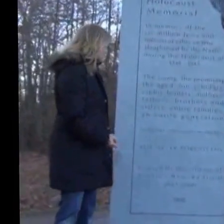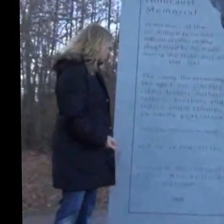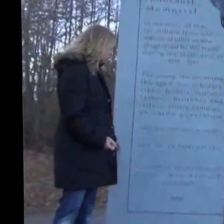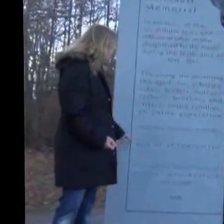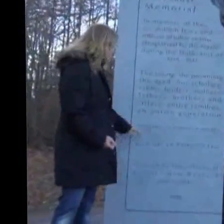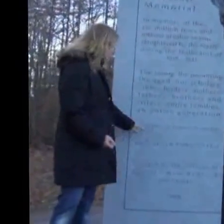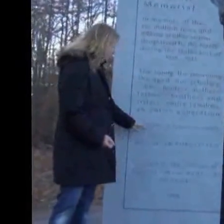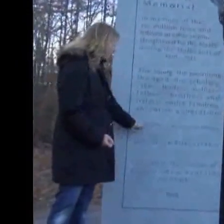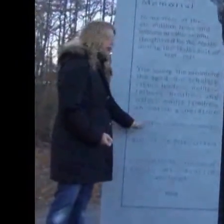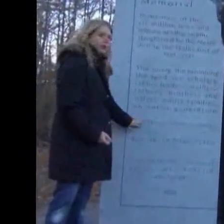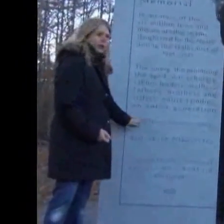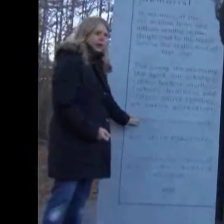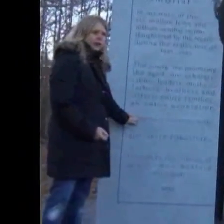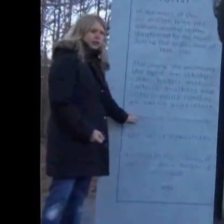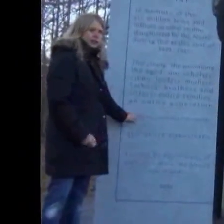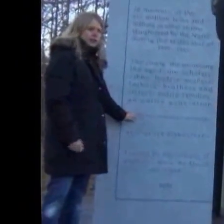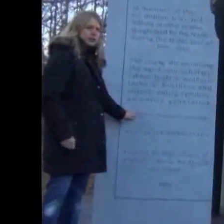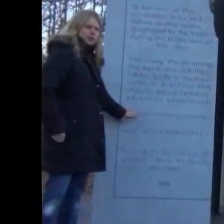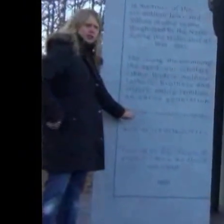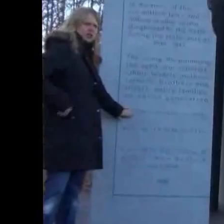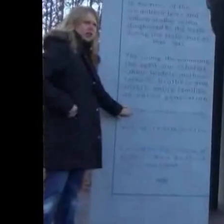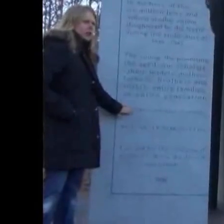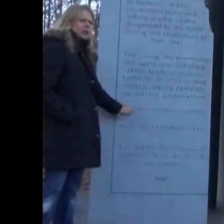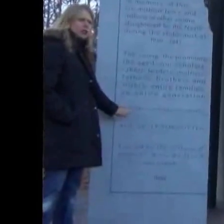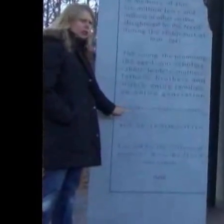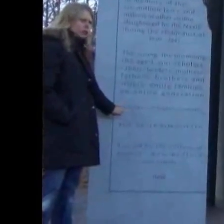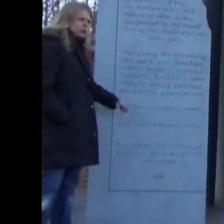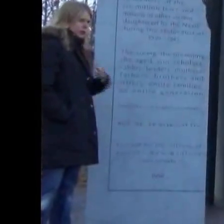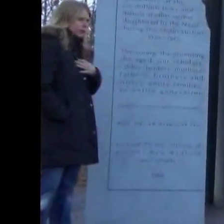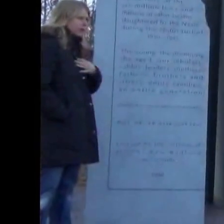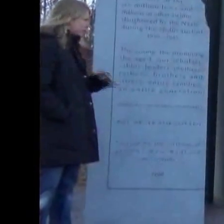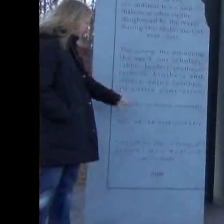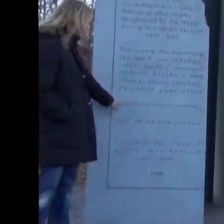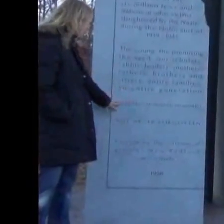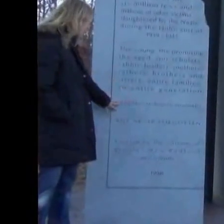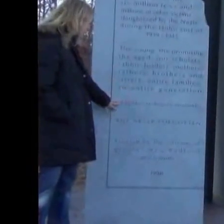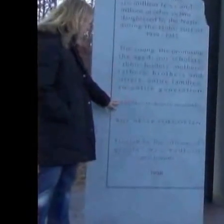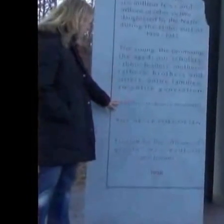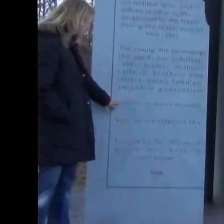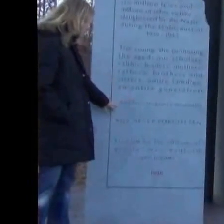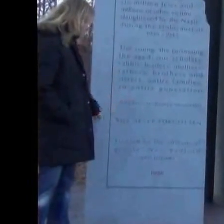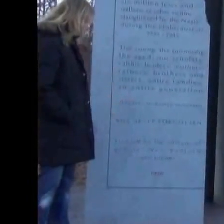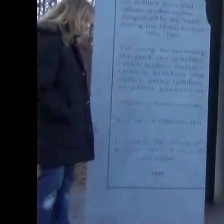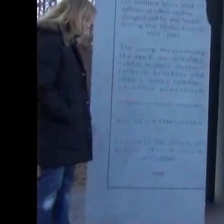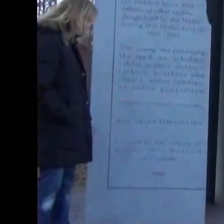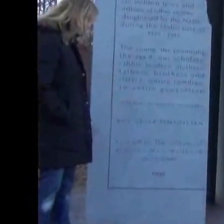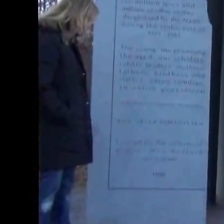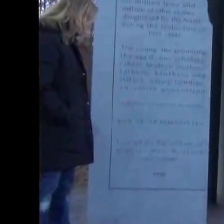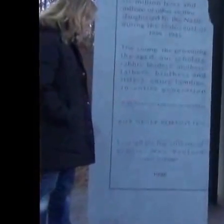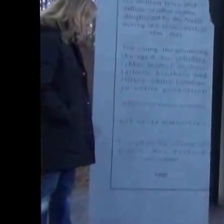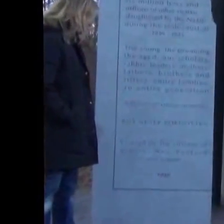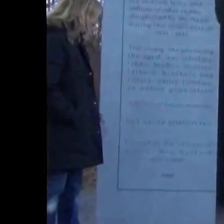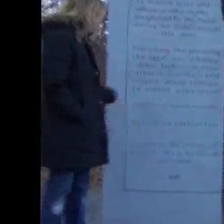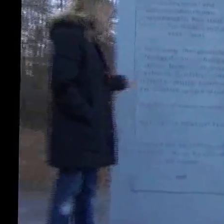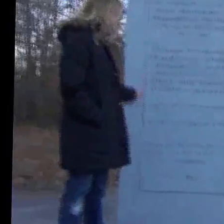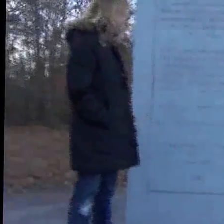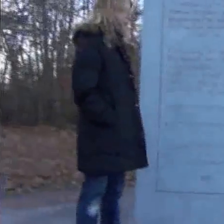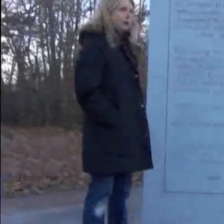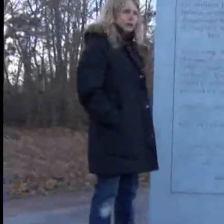So, I'm really proud of this. And this is another huge, for me, life lesson that I always